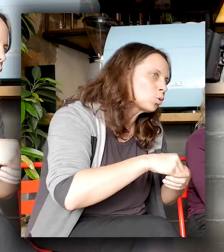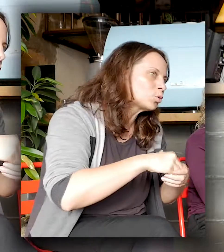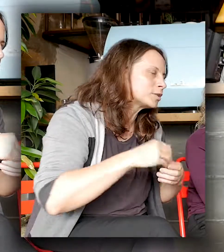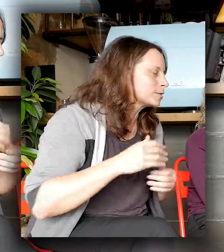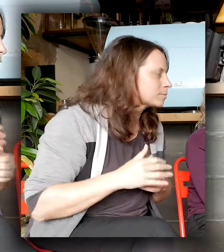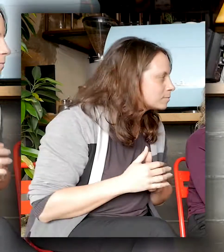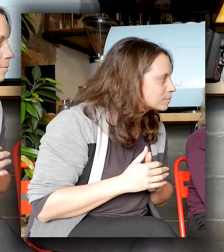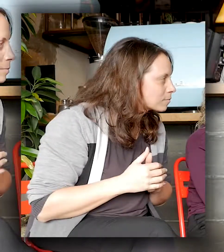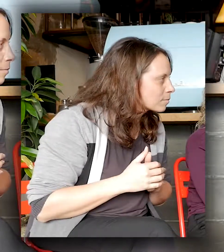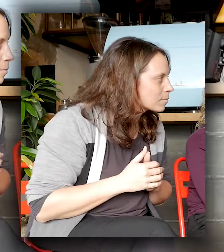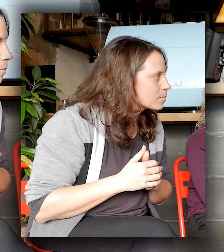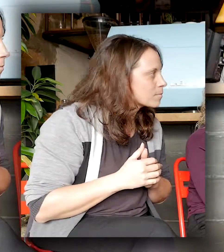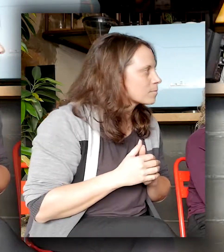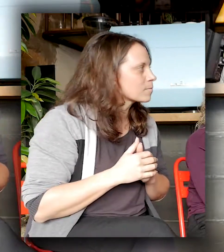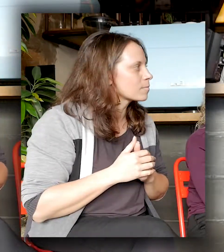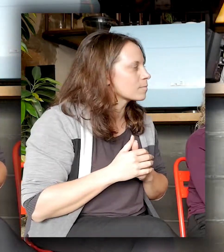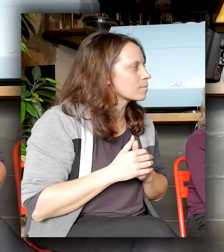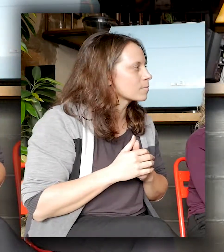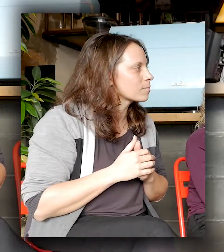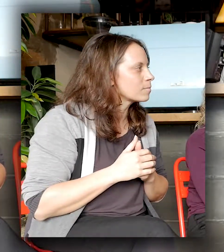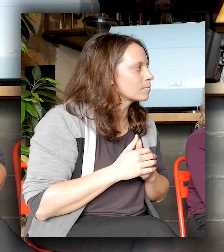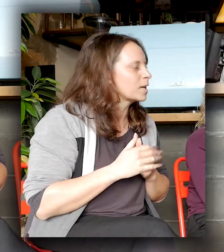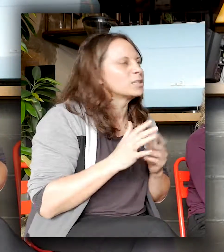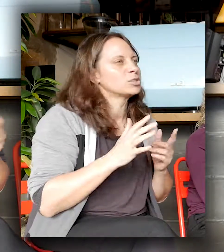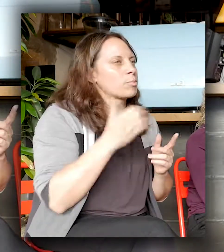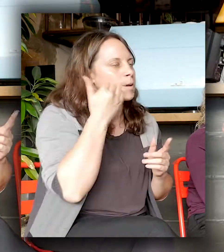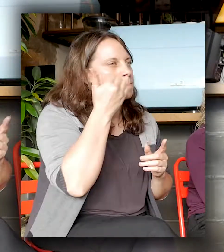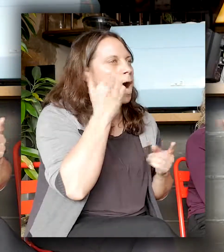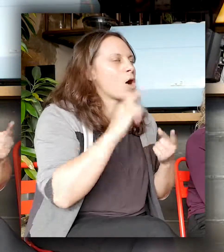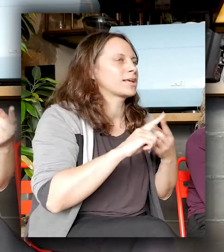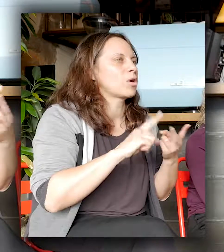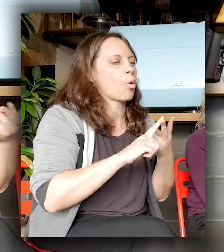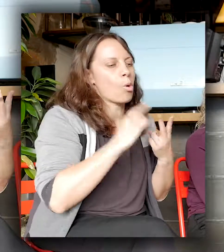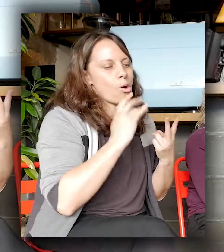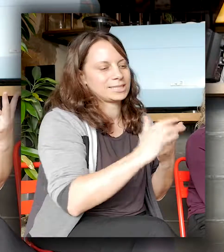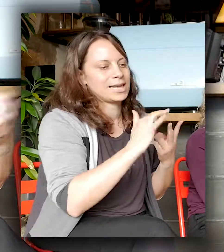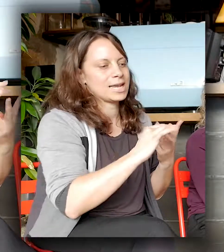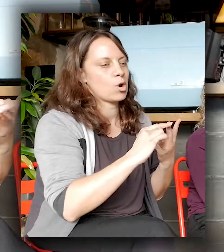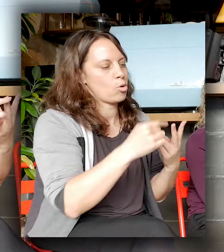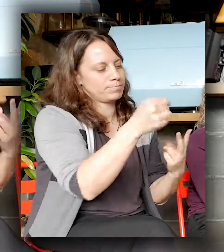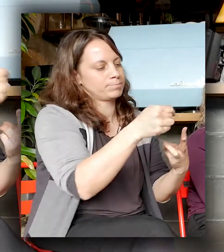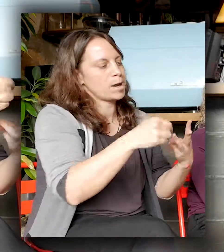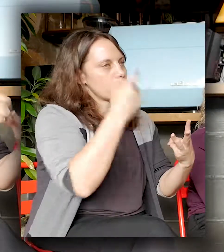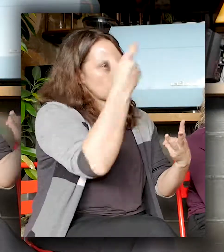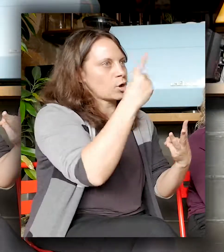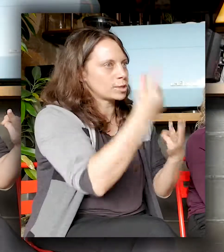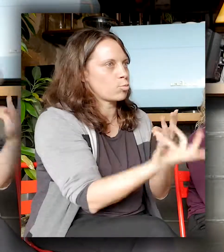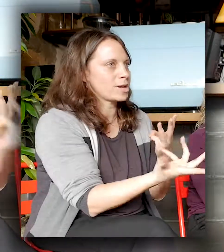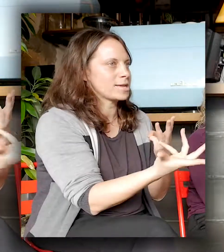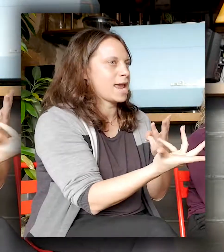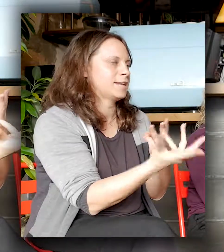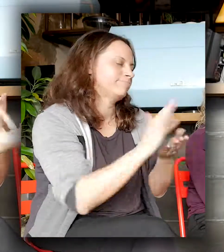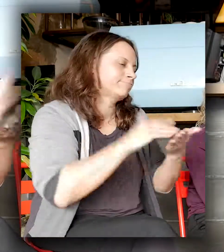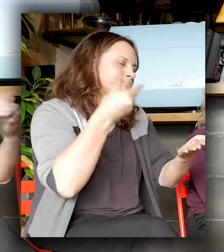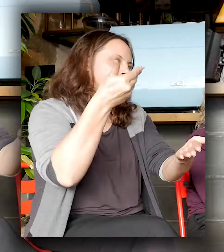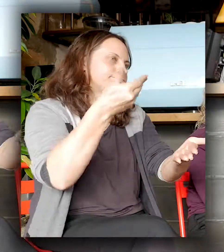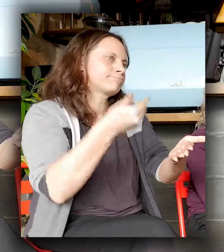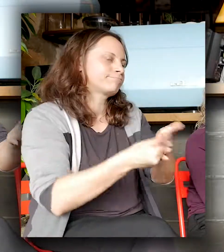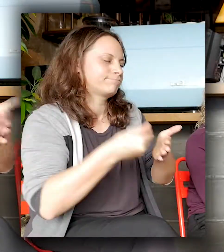so a lot of those Māori and Tereo parts of the language are put into sign language. So, yeah, that's really unique to New Zealand. Yes.